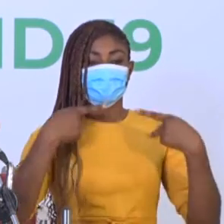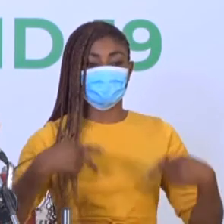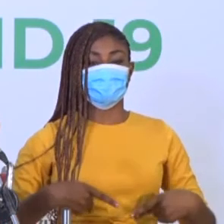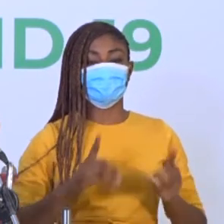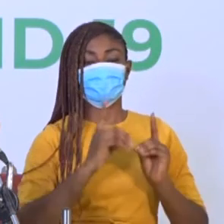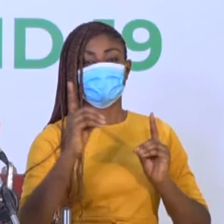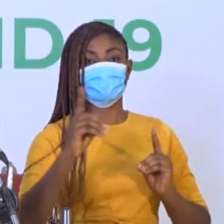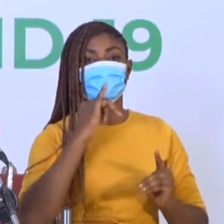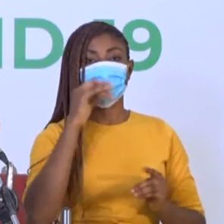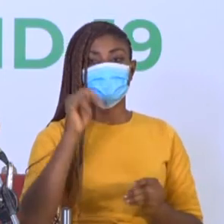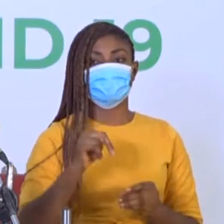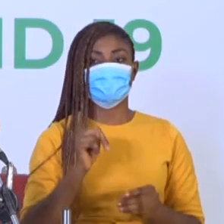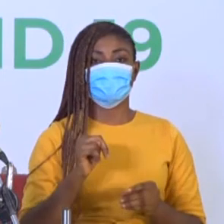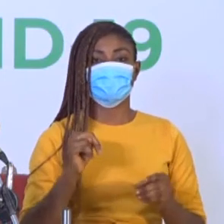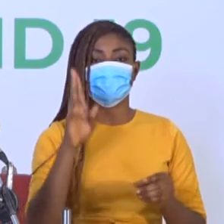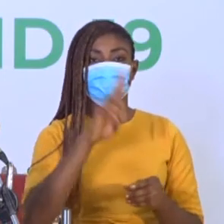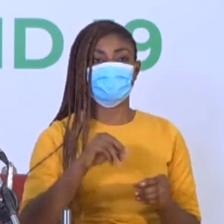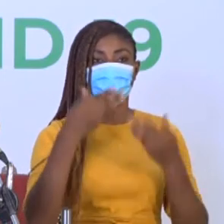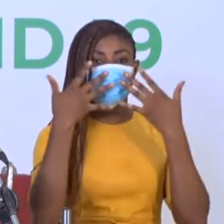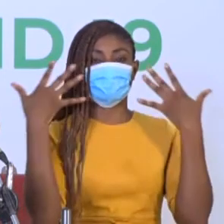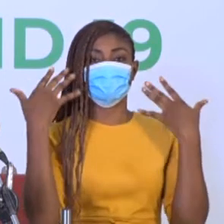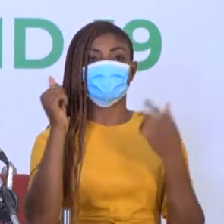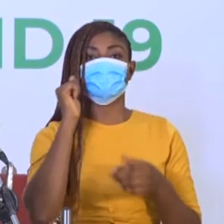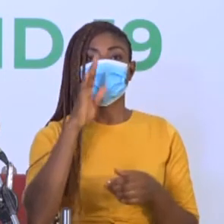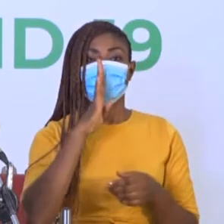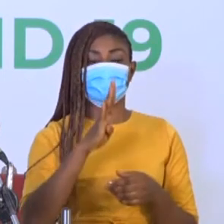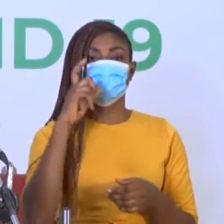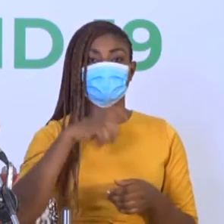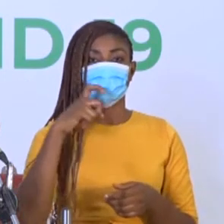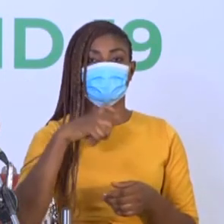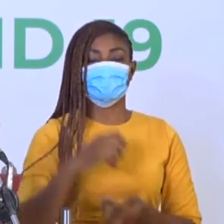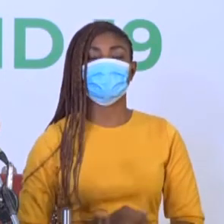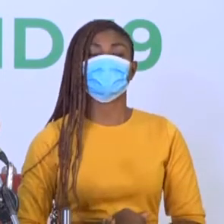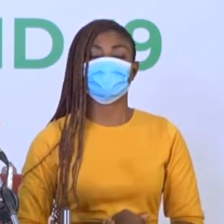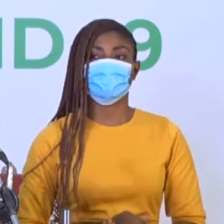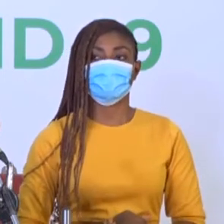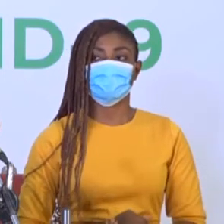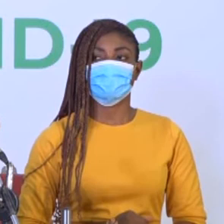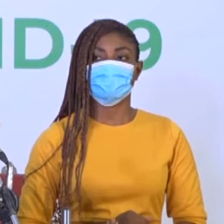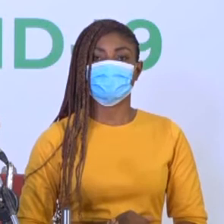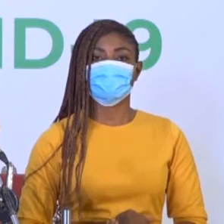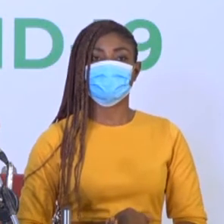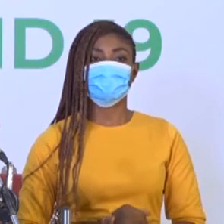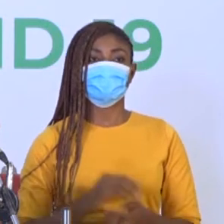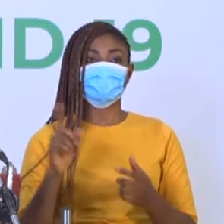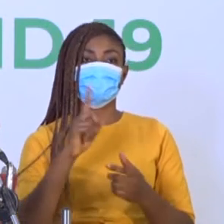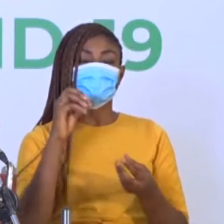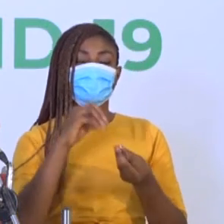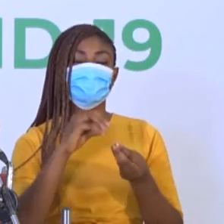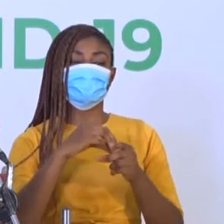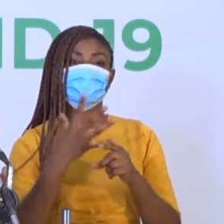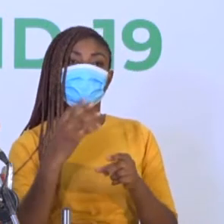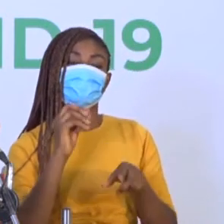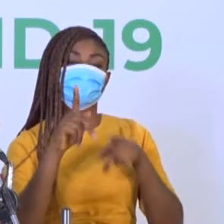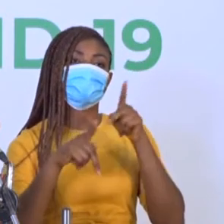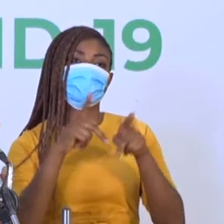mandatory use of face masks shall be strictly enforced. Where more than 50 persons are